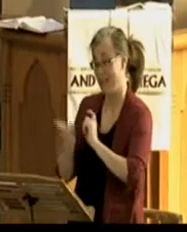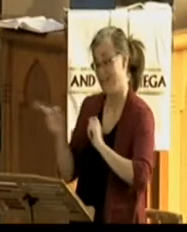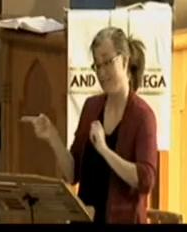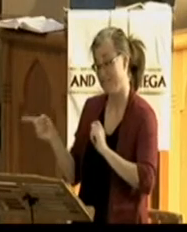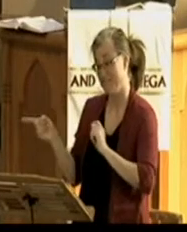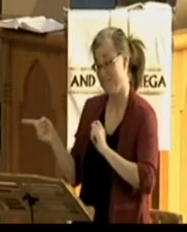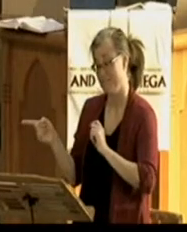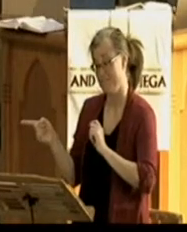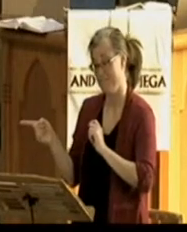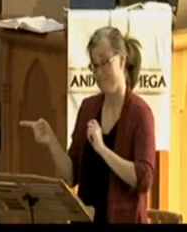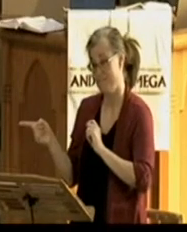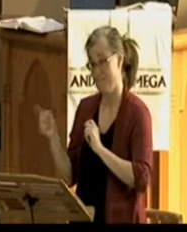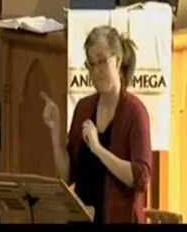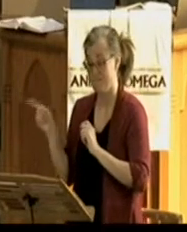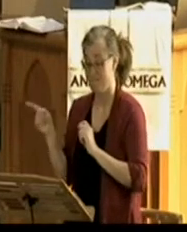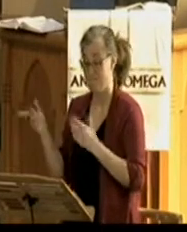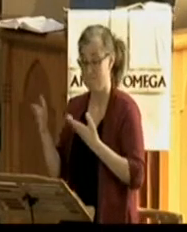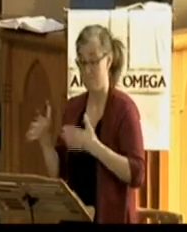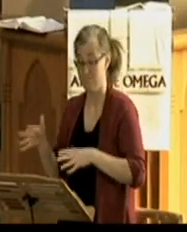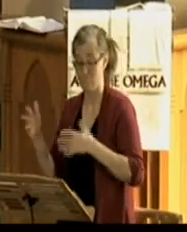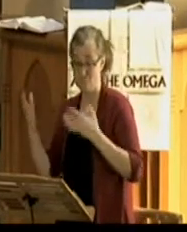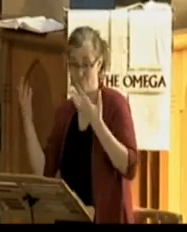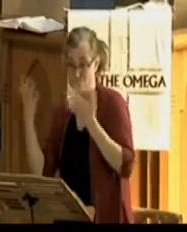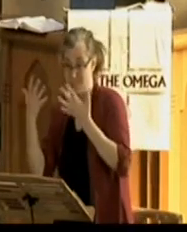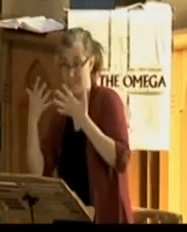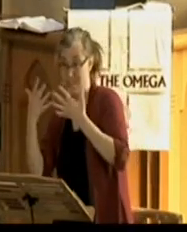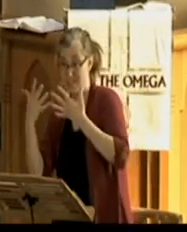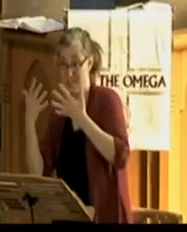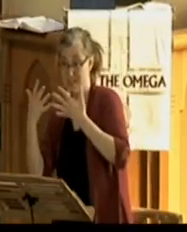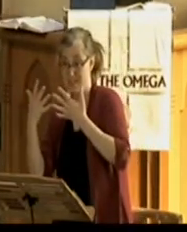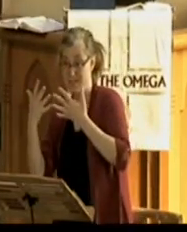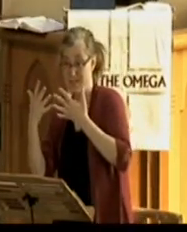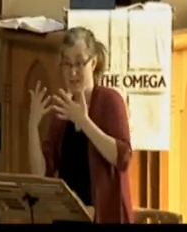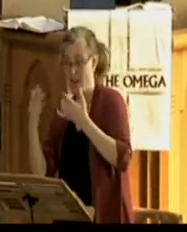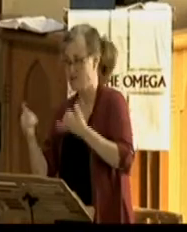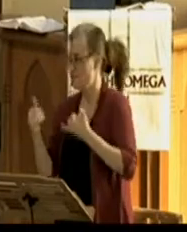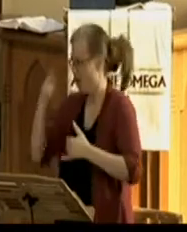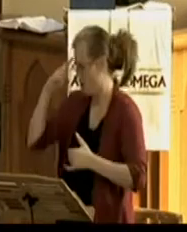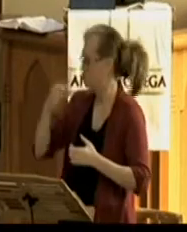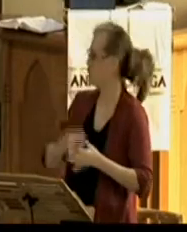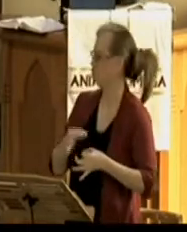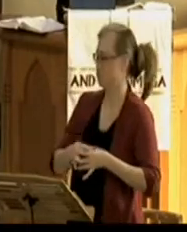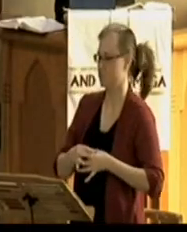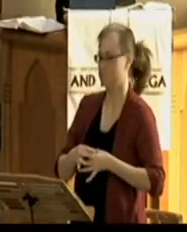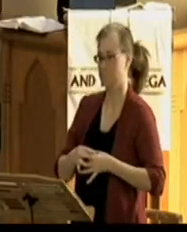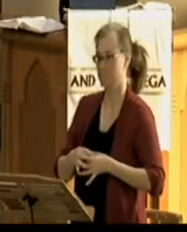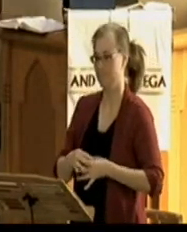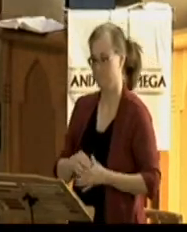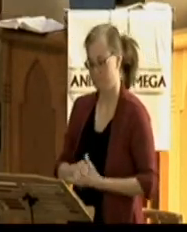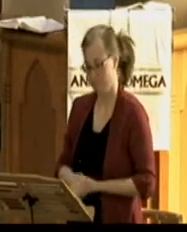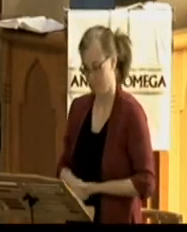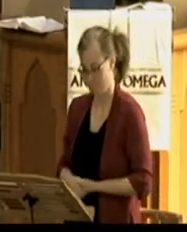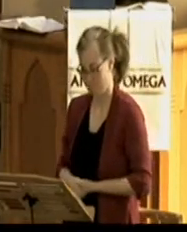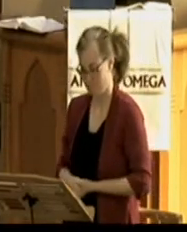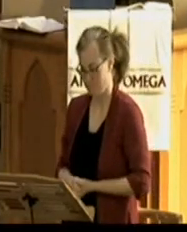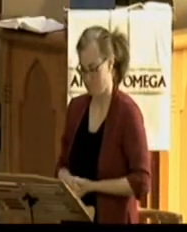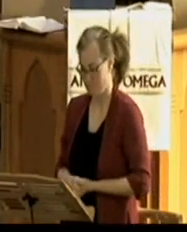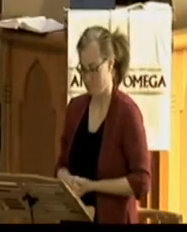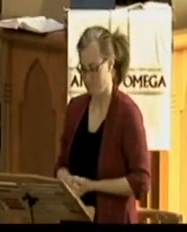believe. And this passage teaches us that before the resurrected Lord Jesus, unbelief is a problem.